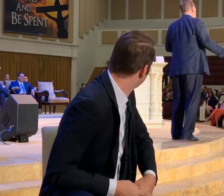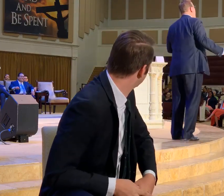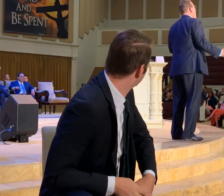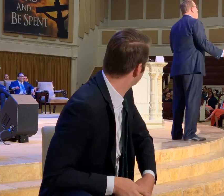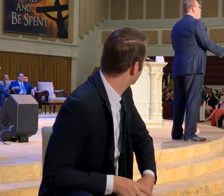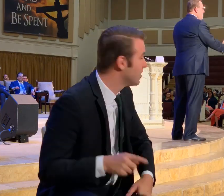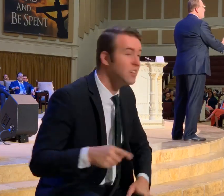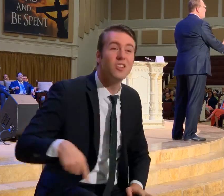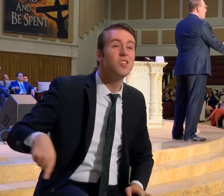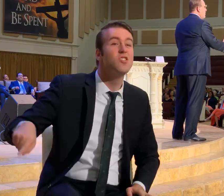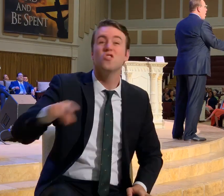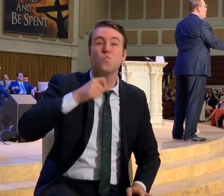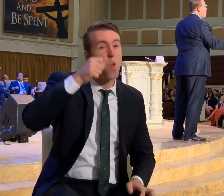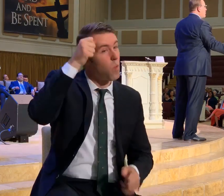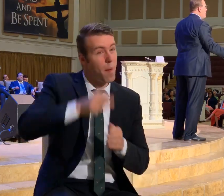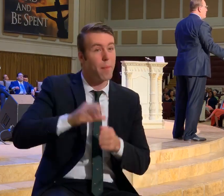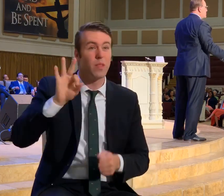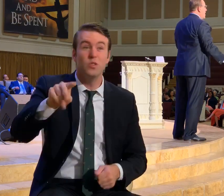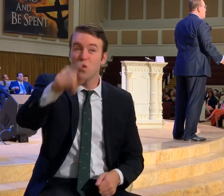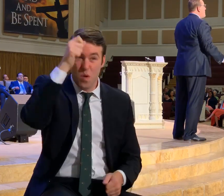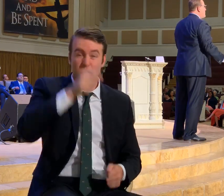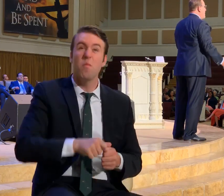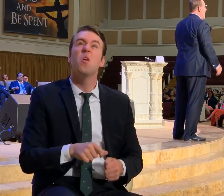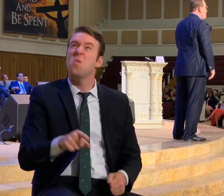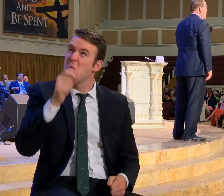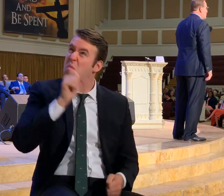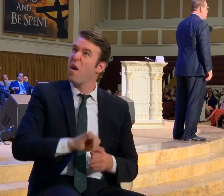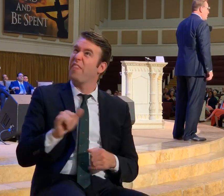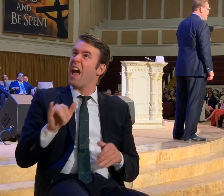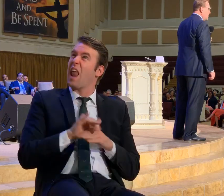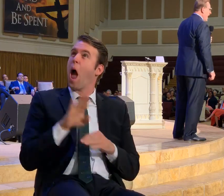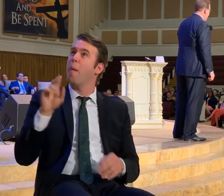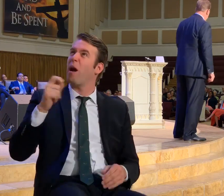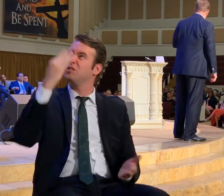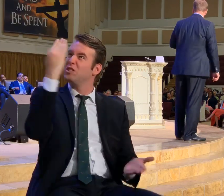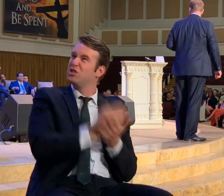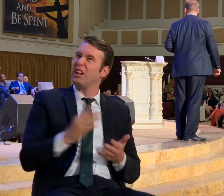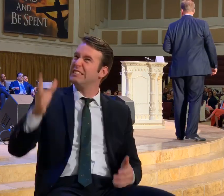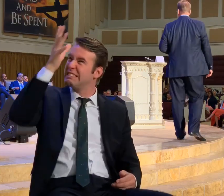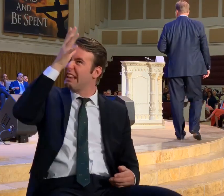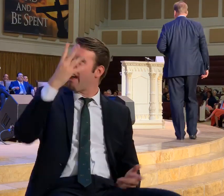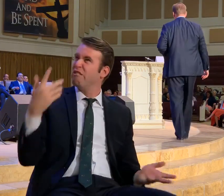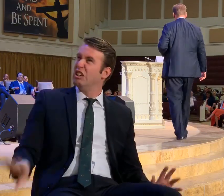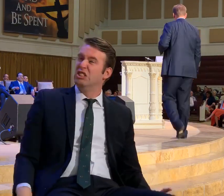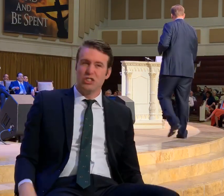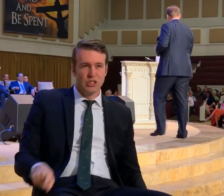Because all you. don't remember the sermon. All you'll remember is. Remember the night Boston shut his daddy down.